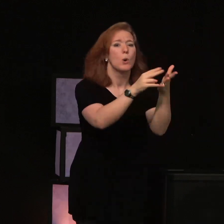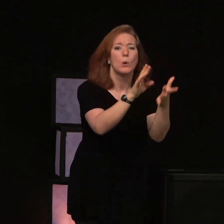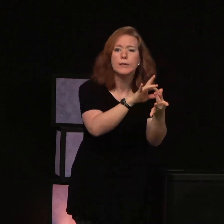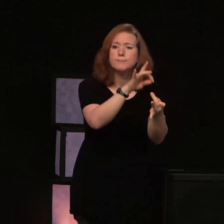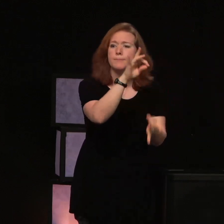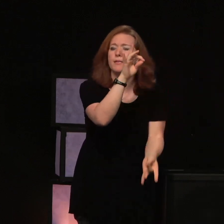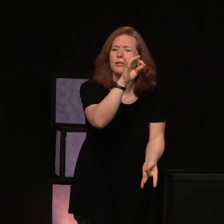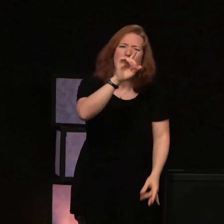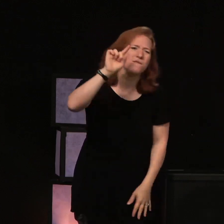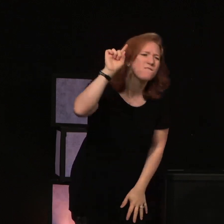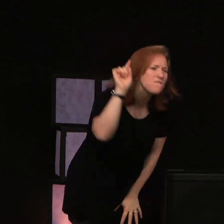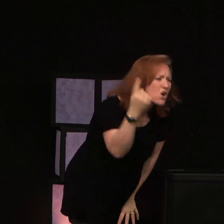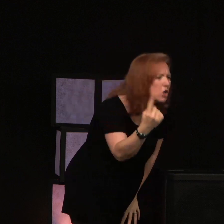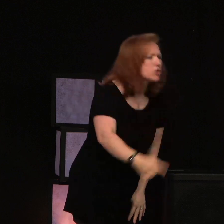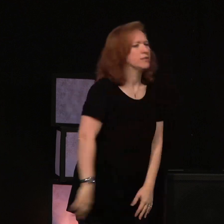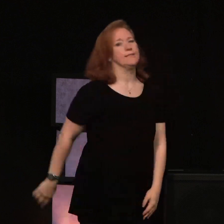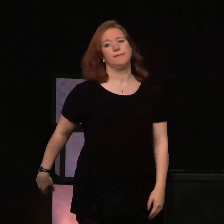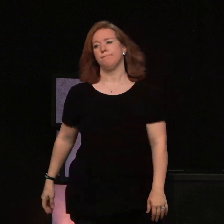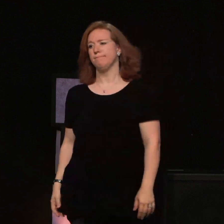first.